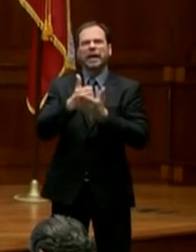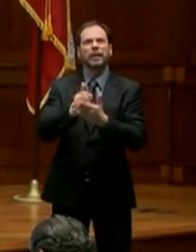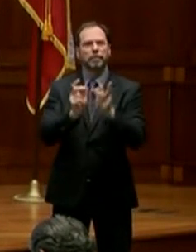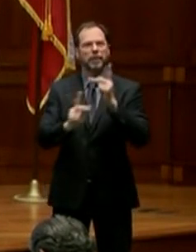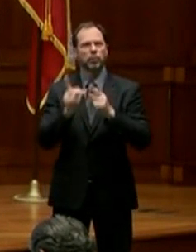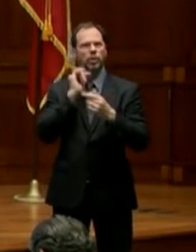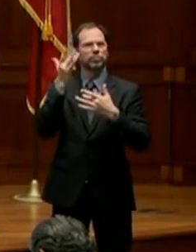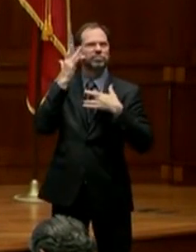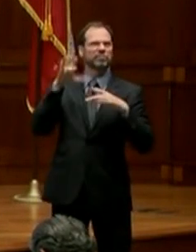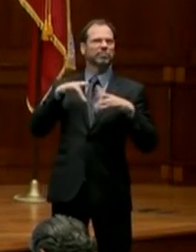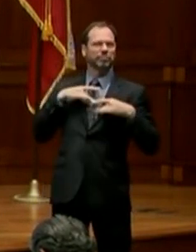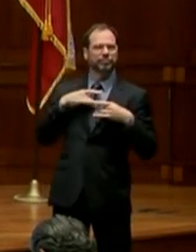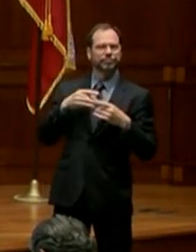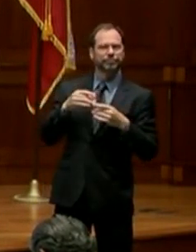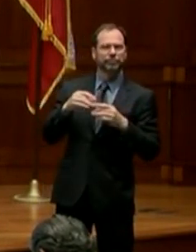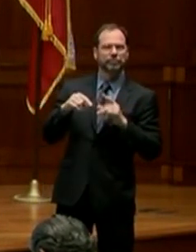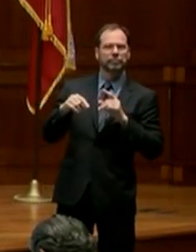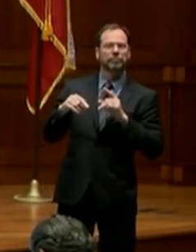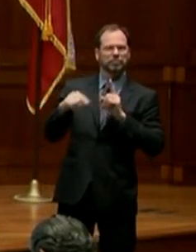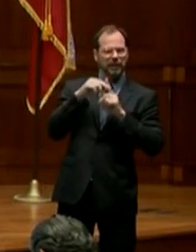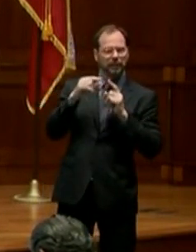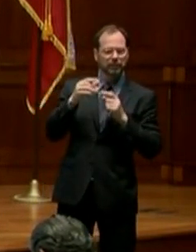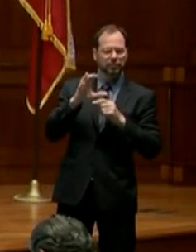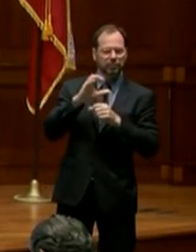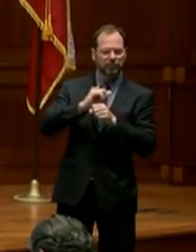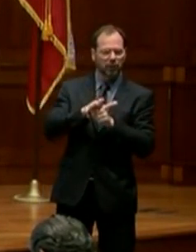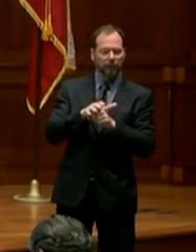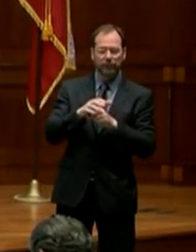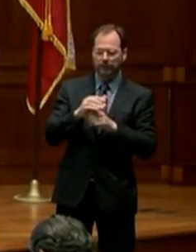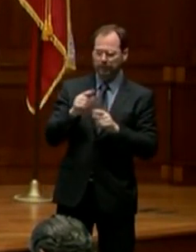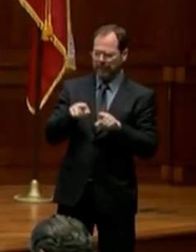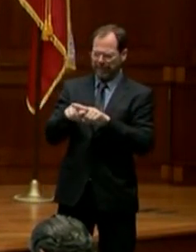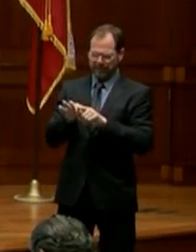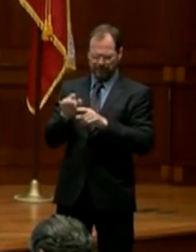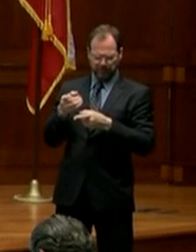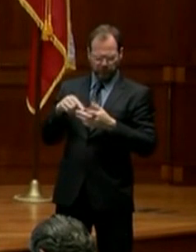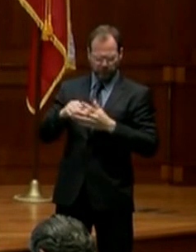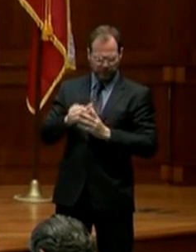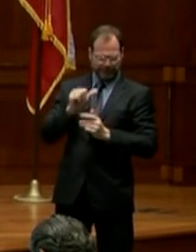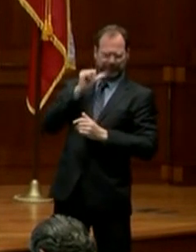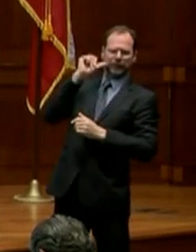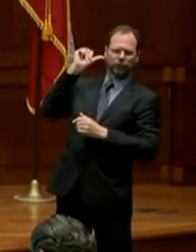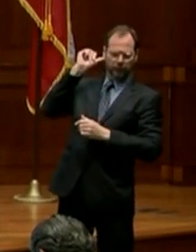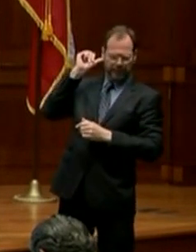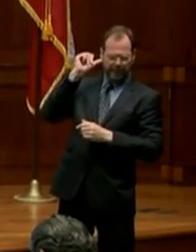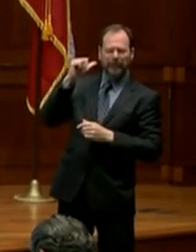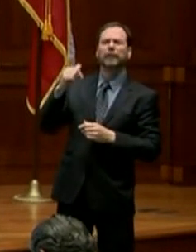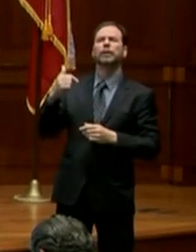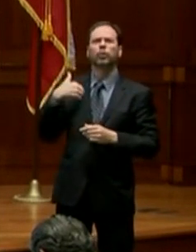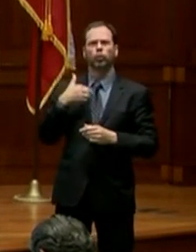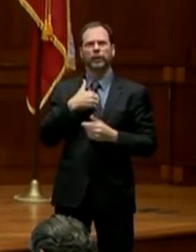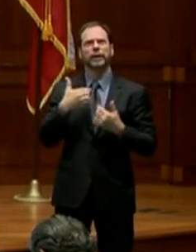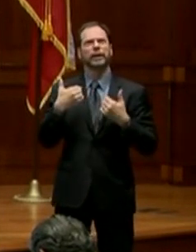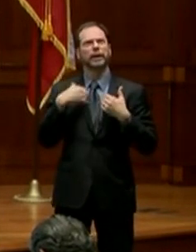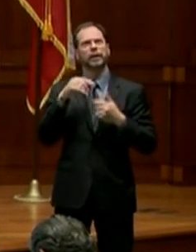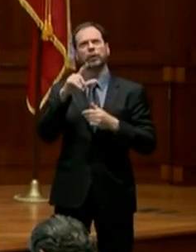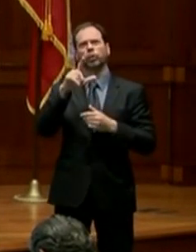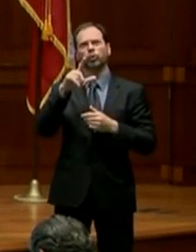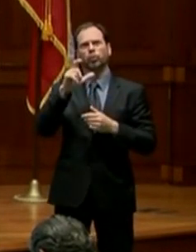As of today, make that as of yesterday, there were 21